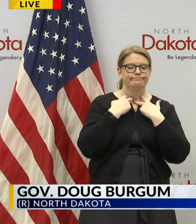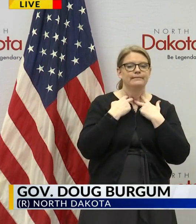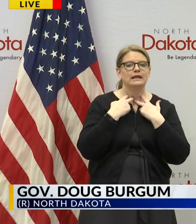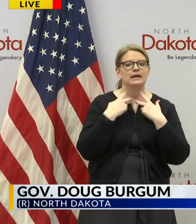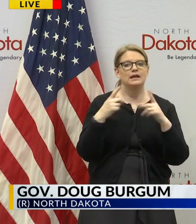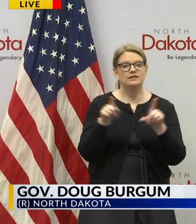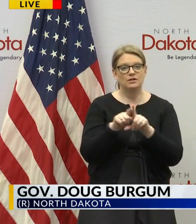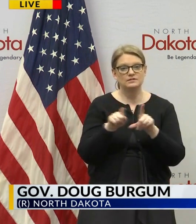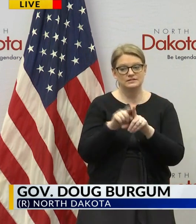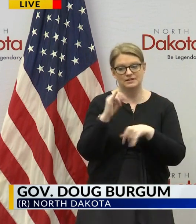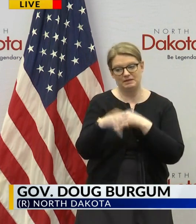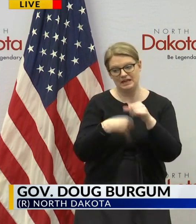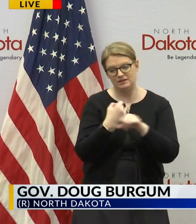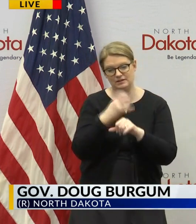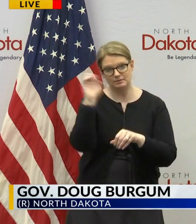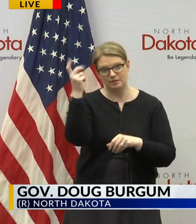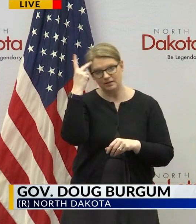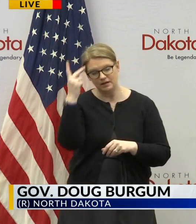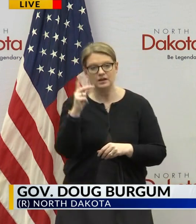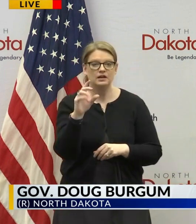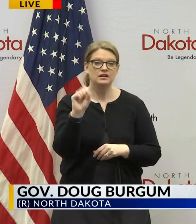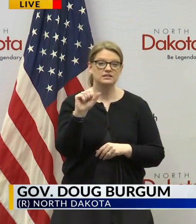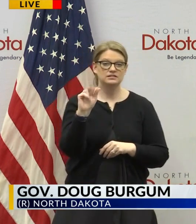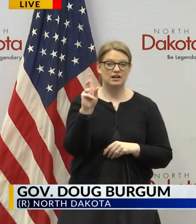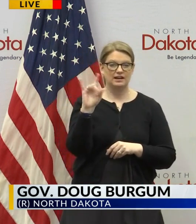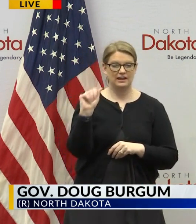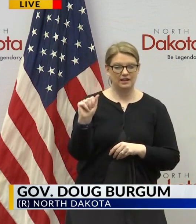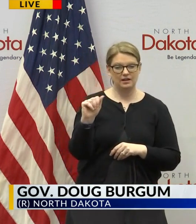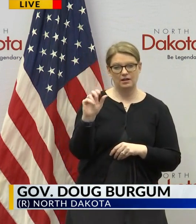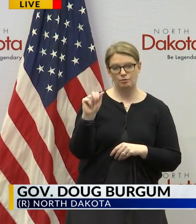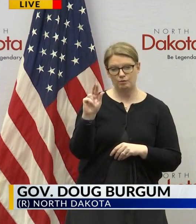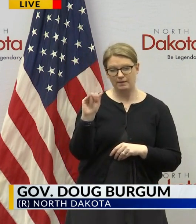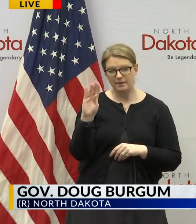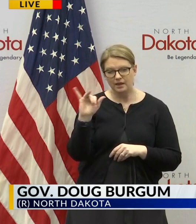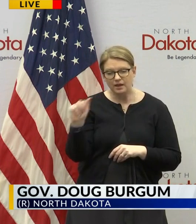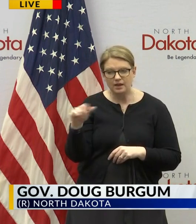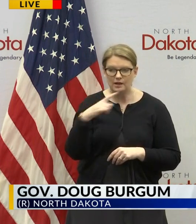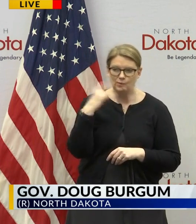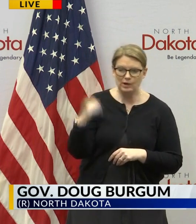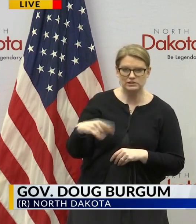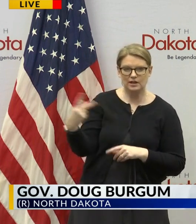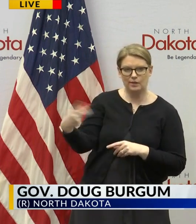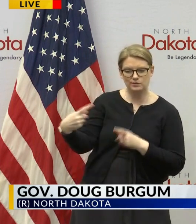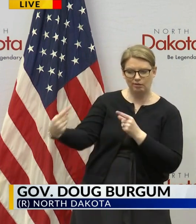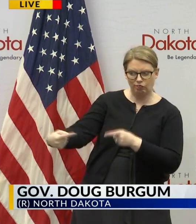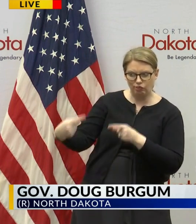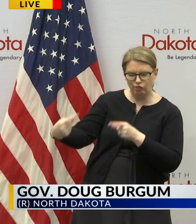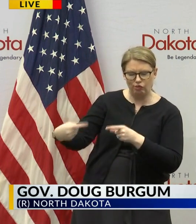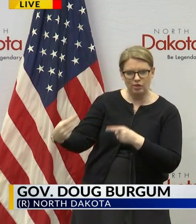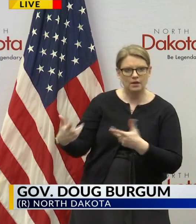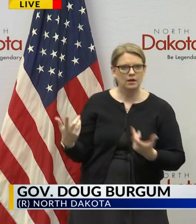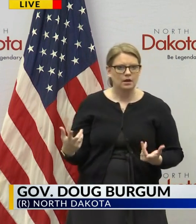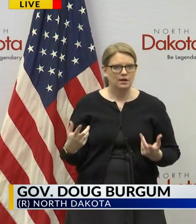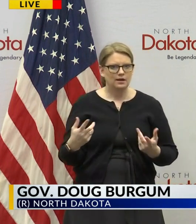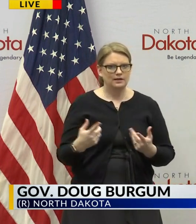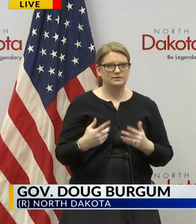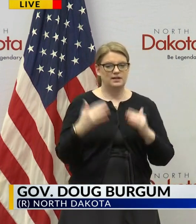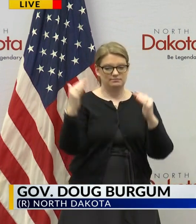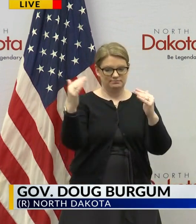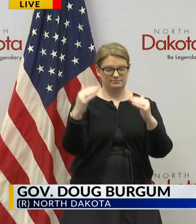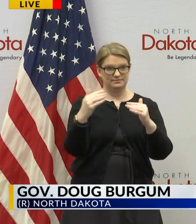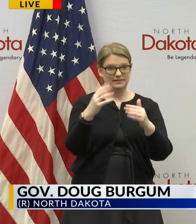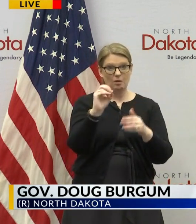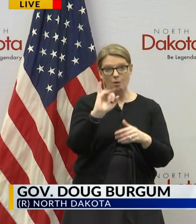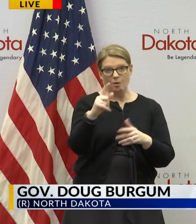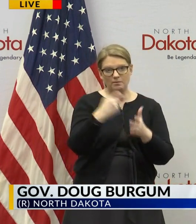international politics between Saudi Arabia and Russia and we've seen a drop of almost drop in half in the price